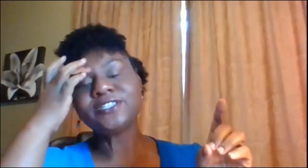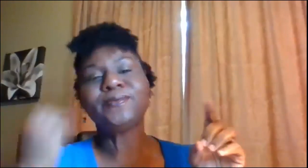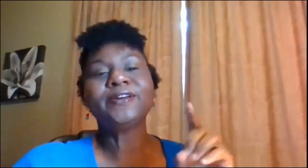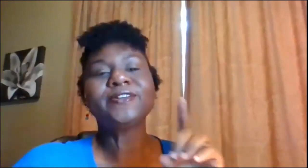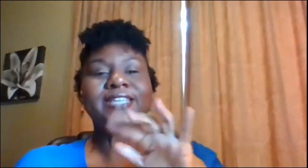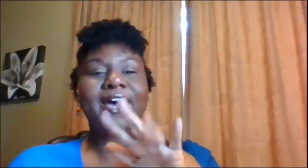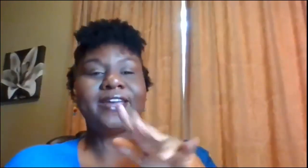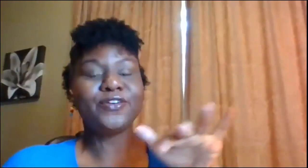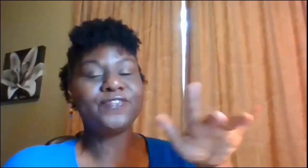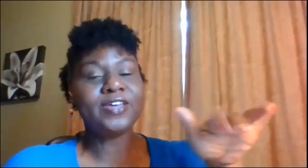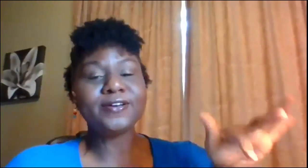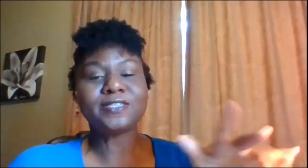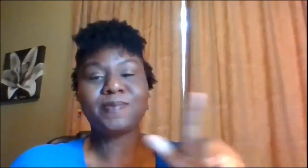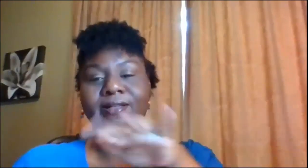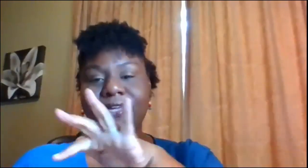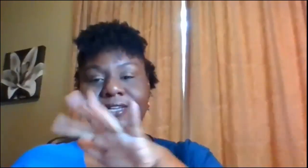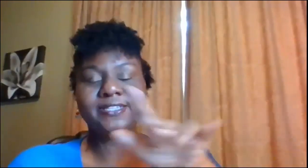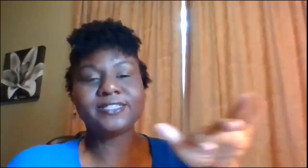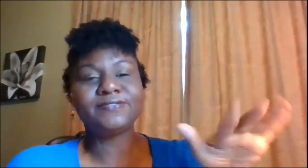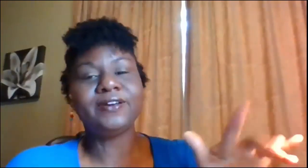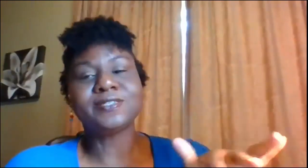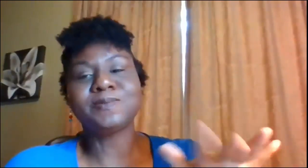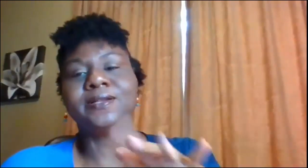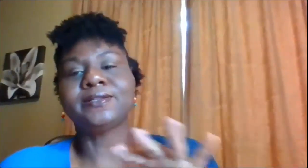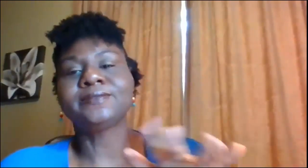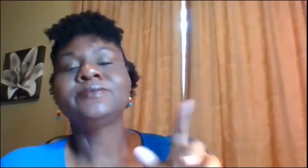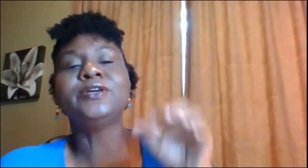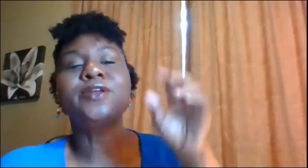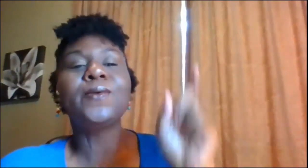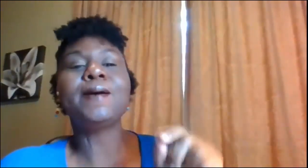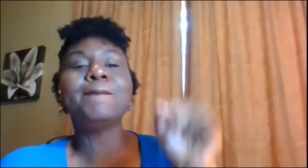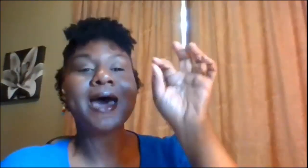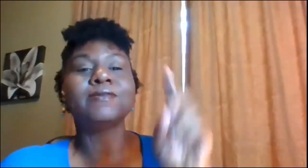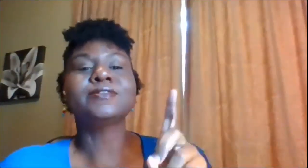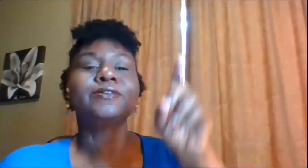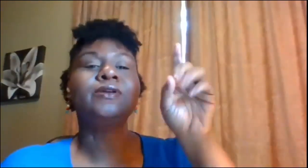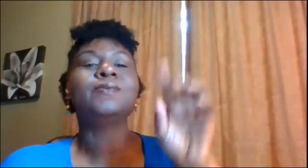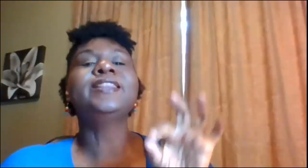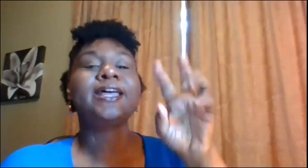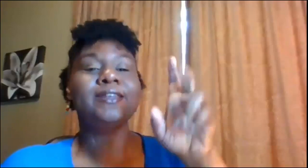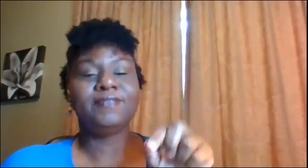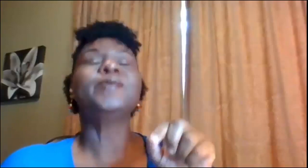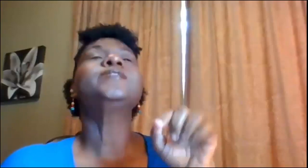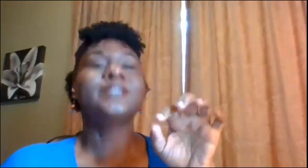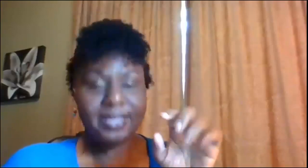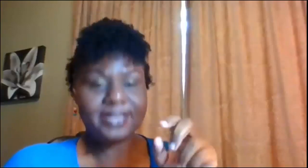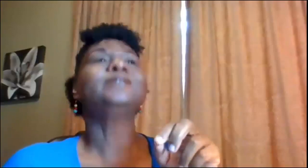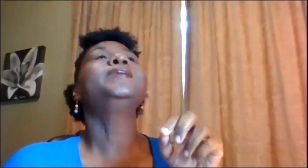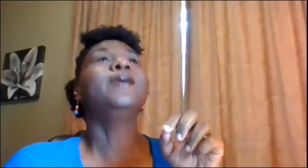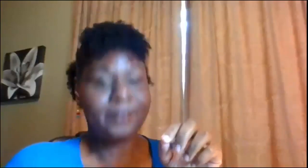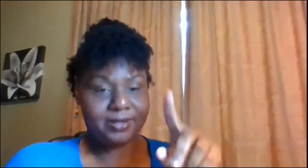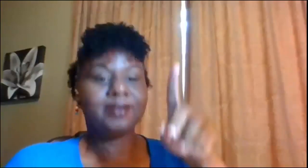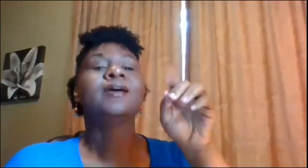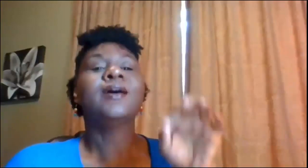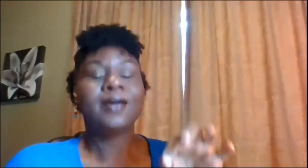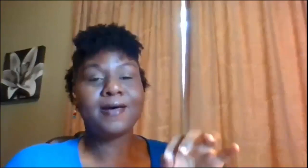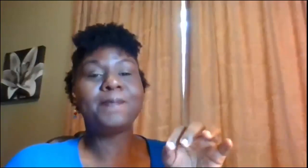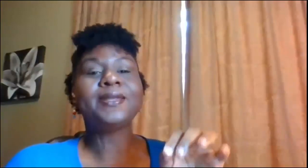to when you sign your fingerspelling this is fingerspelling you don't want to bounce so you don't want that deaf person's head to be going up and